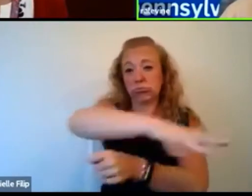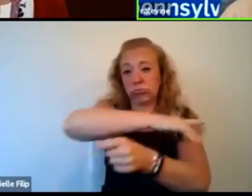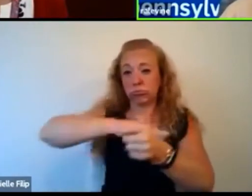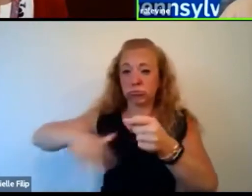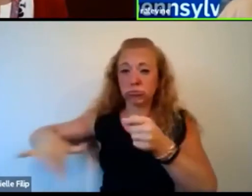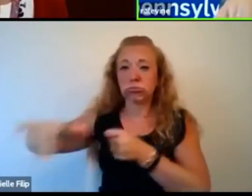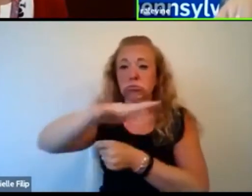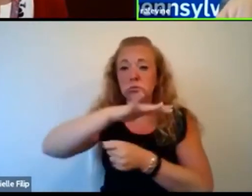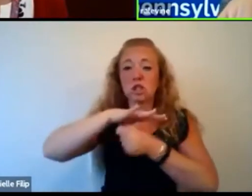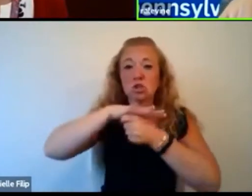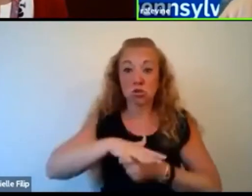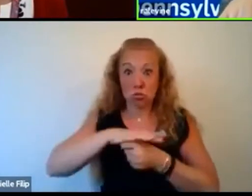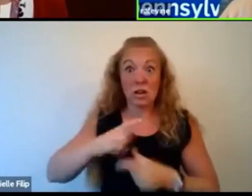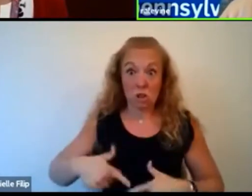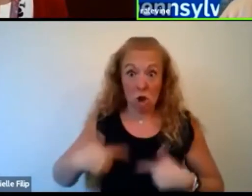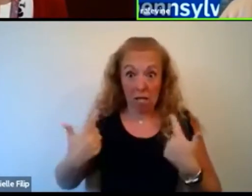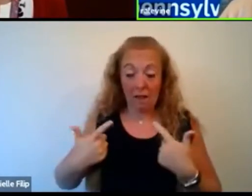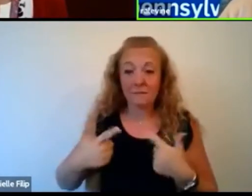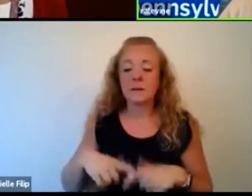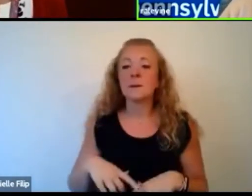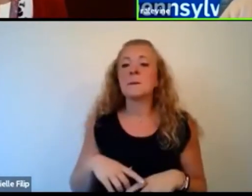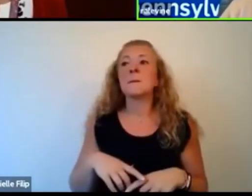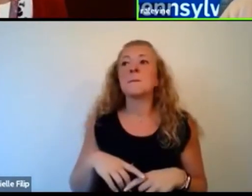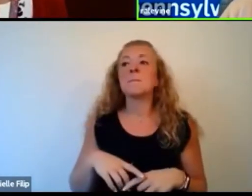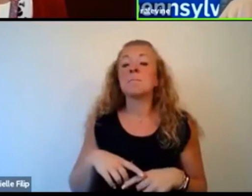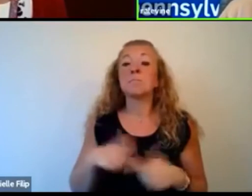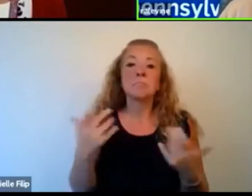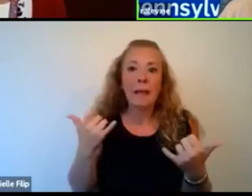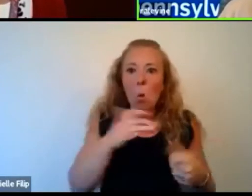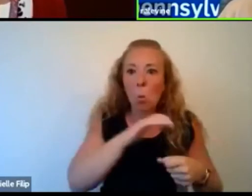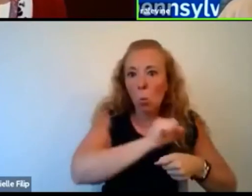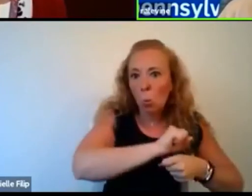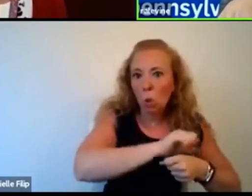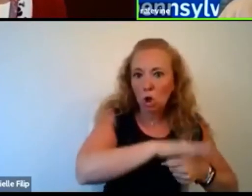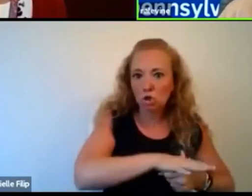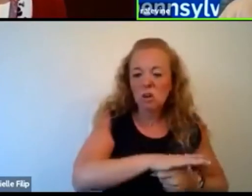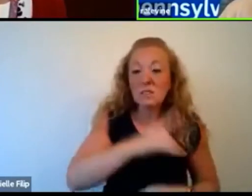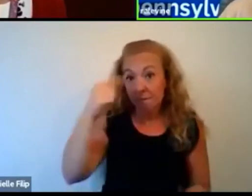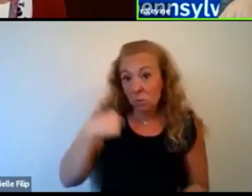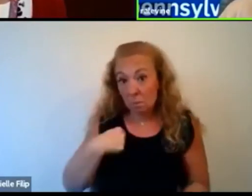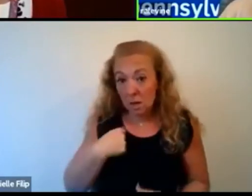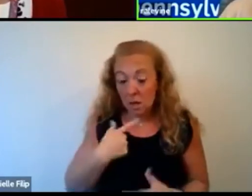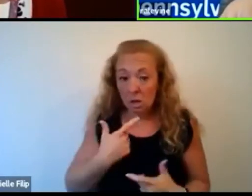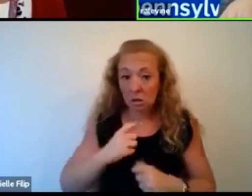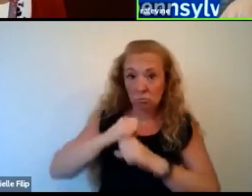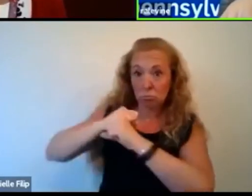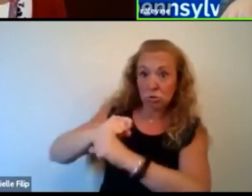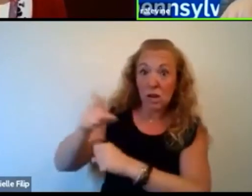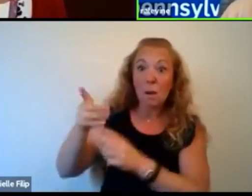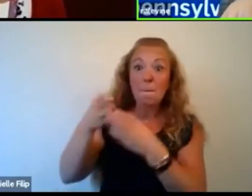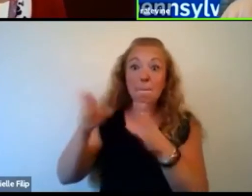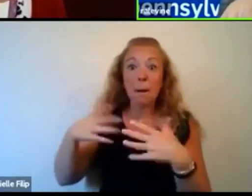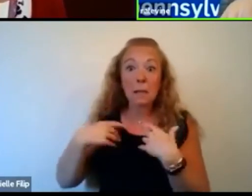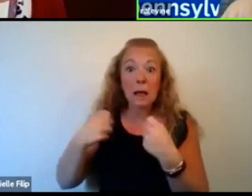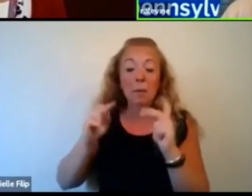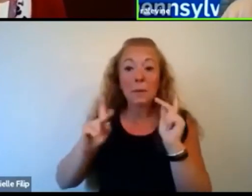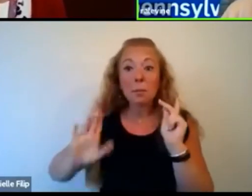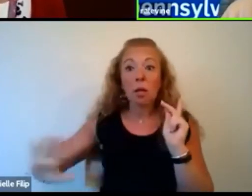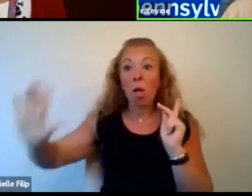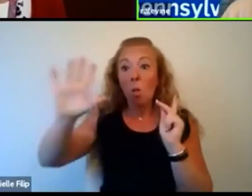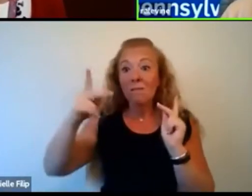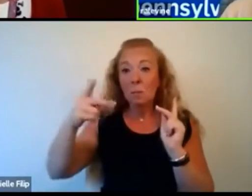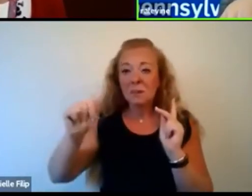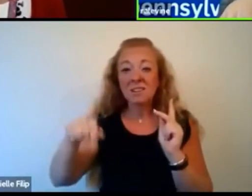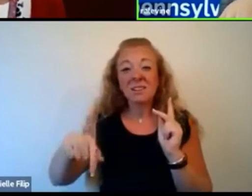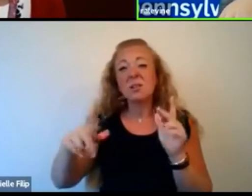So in this case, we're talking about work stress. And for me, you know, trying to protect the public health of Pennsylvania in the midst of the biggest